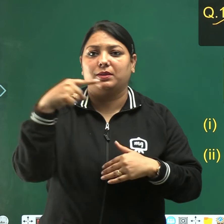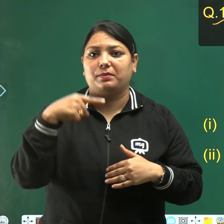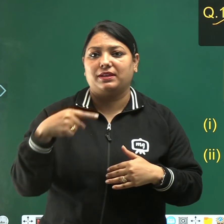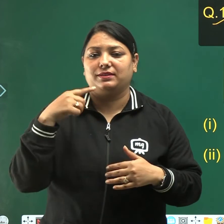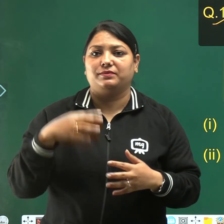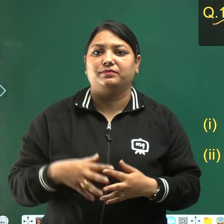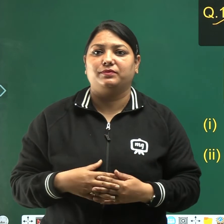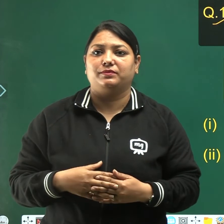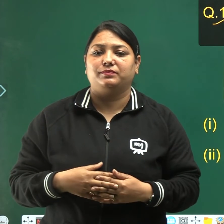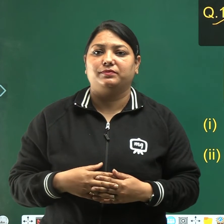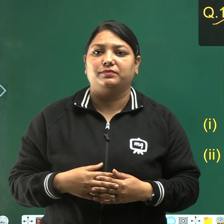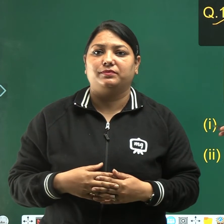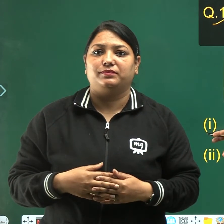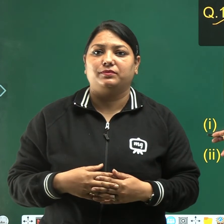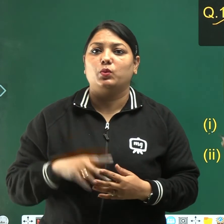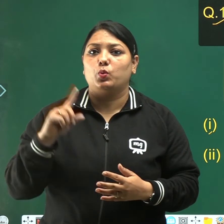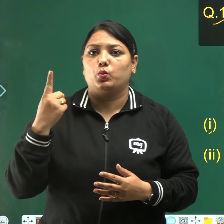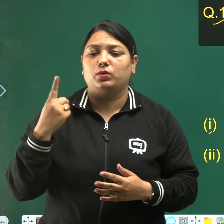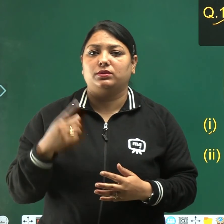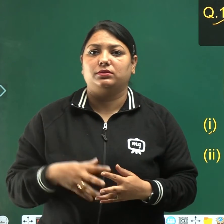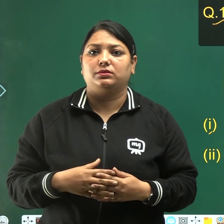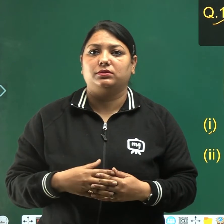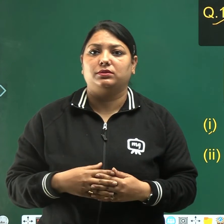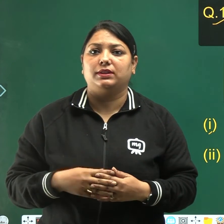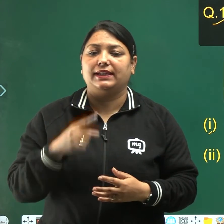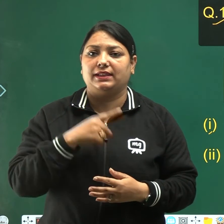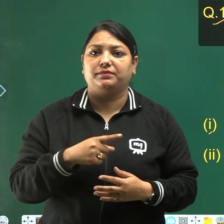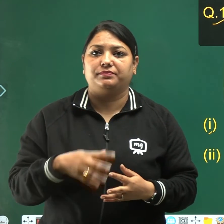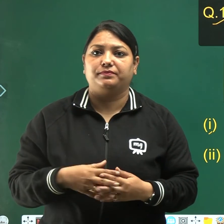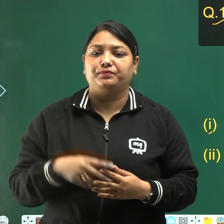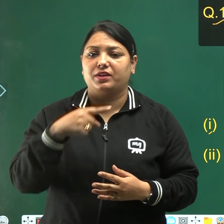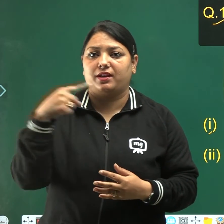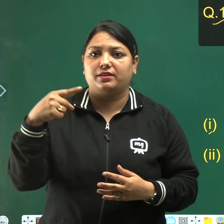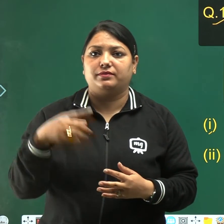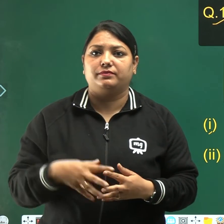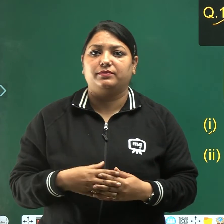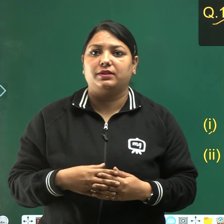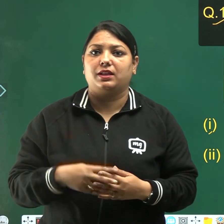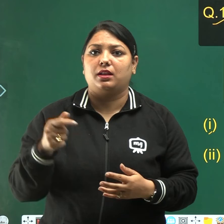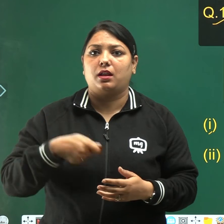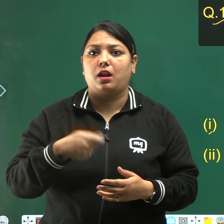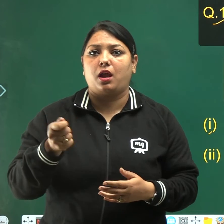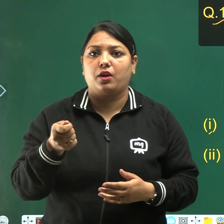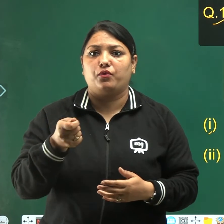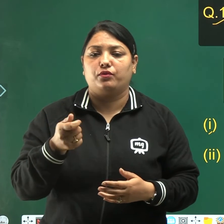First, he dash the knife,